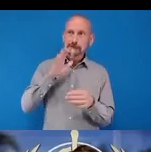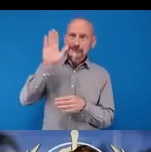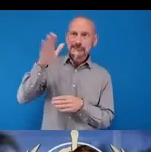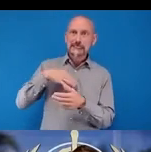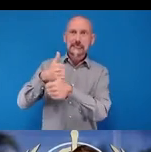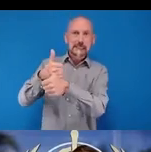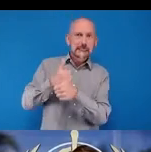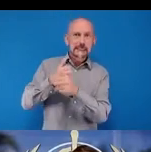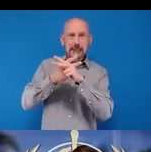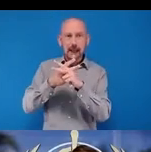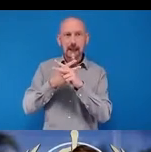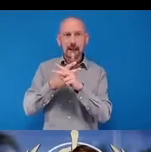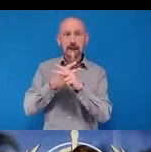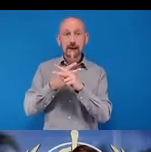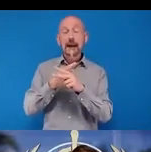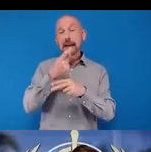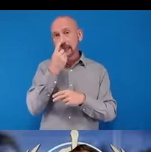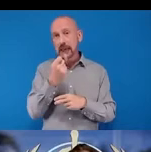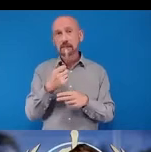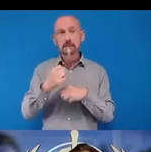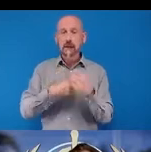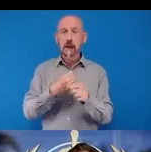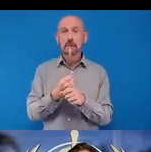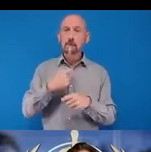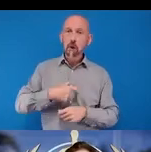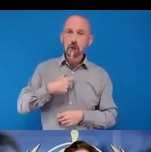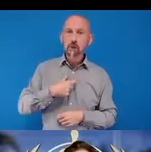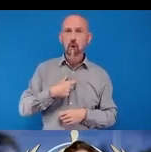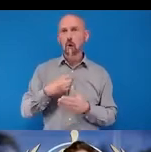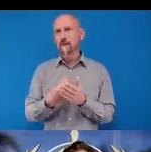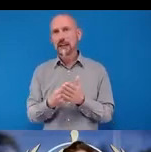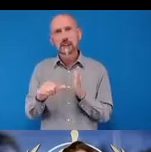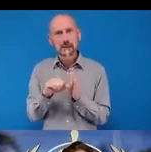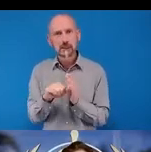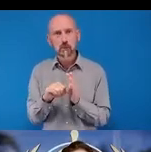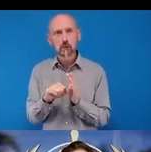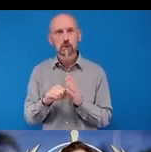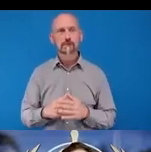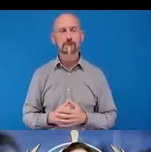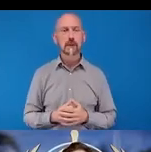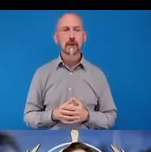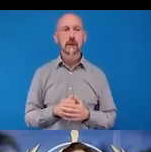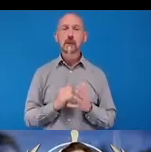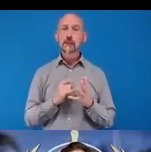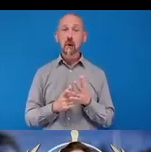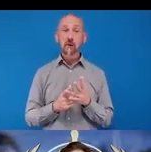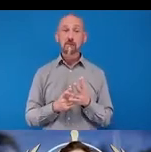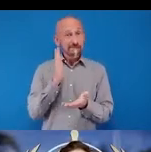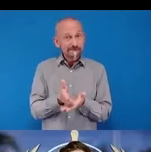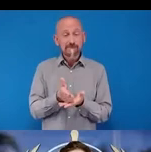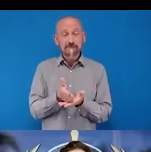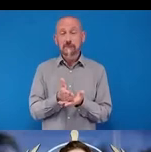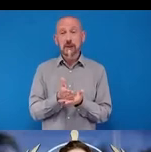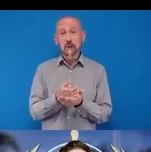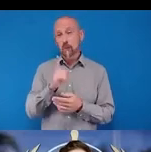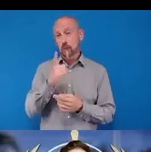personal and financial hardships. Alakos what we can really say is that we don't have the